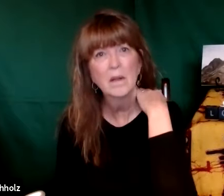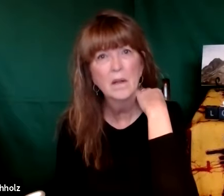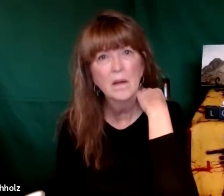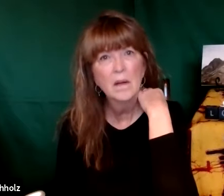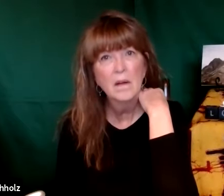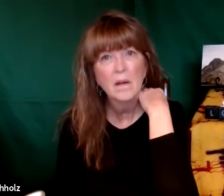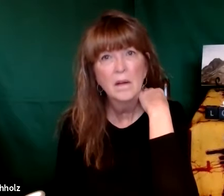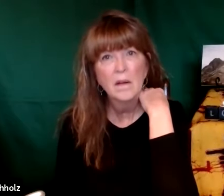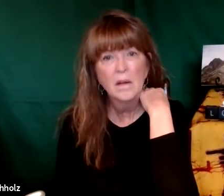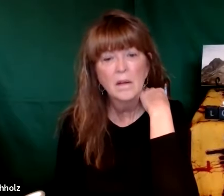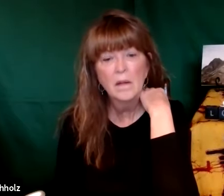don't we feel like that sometimes